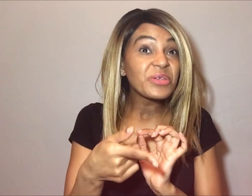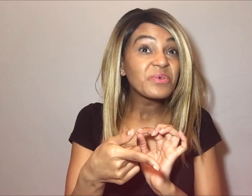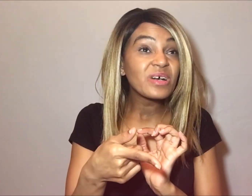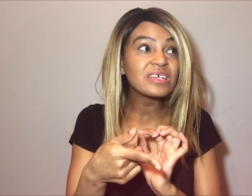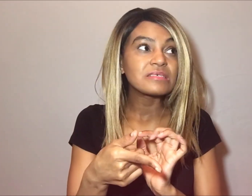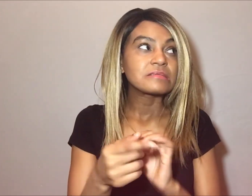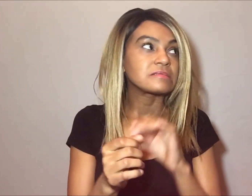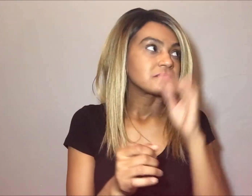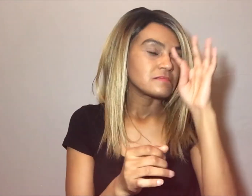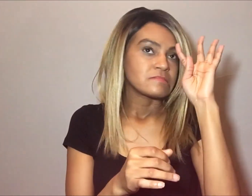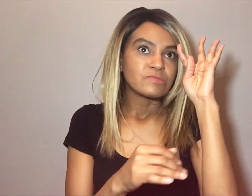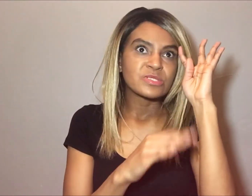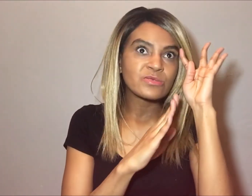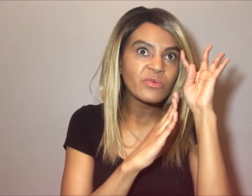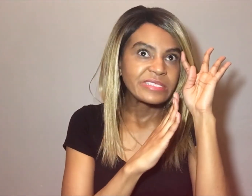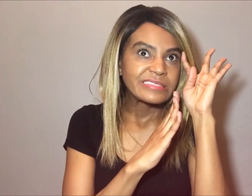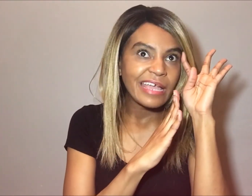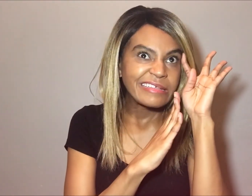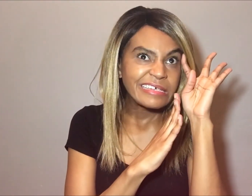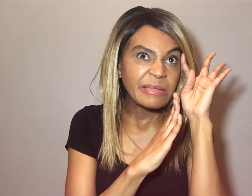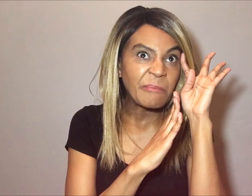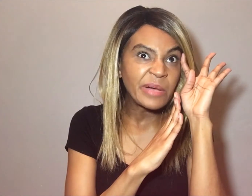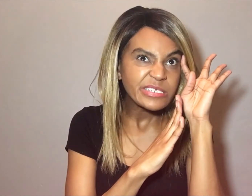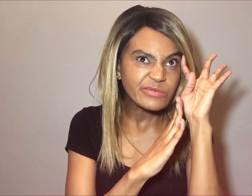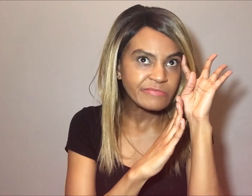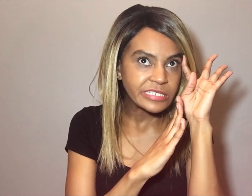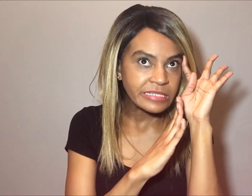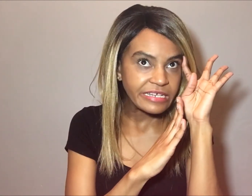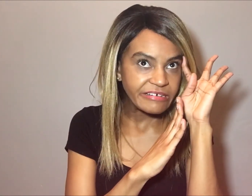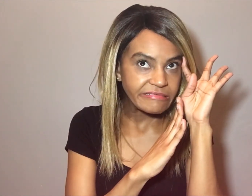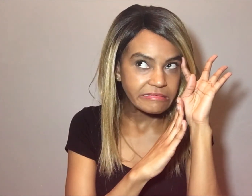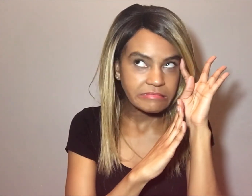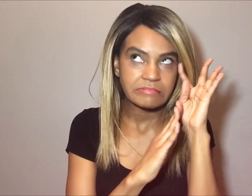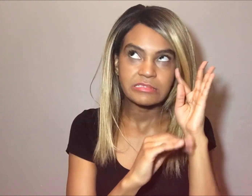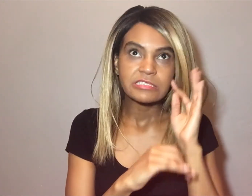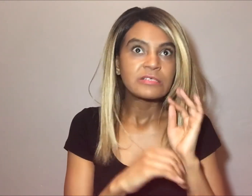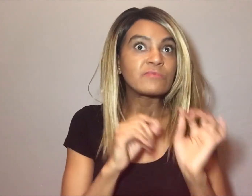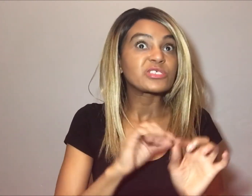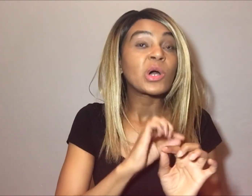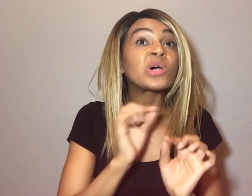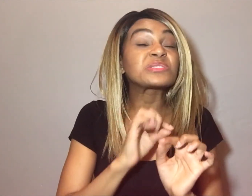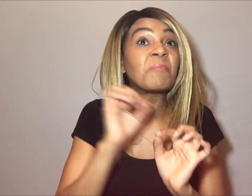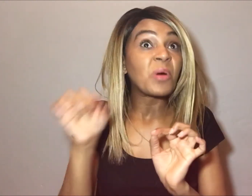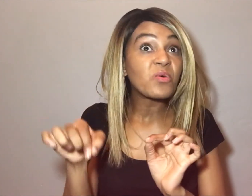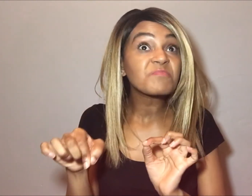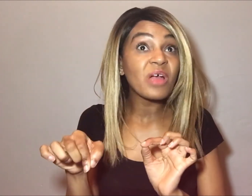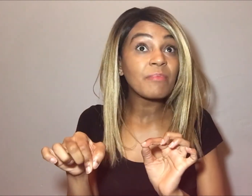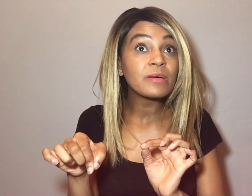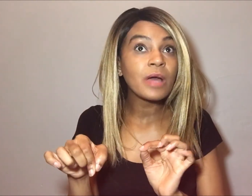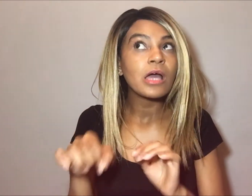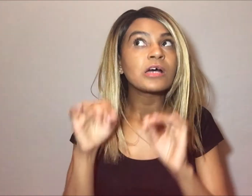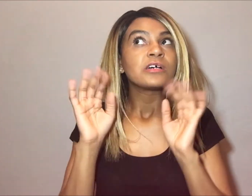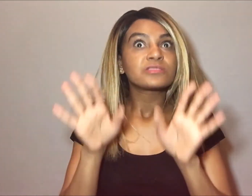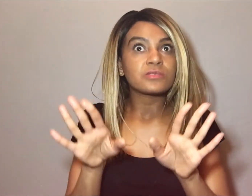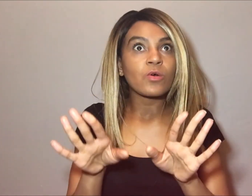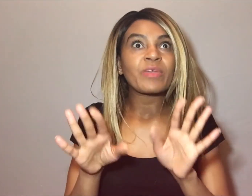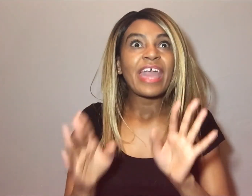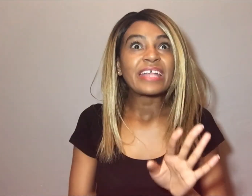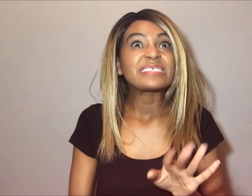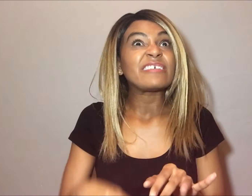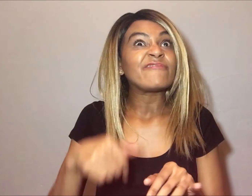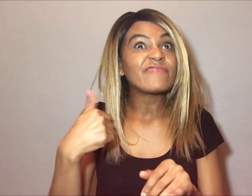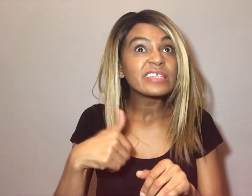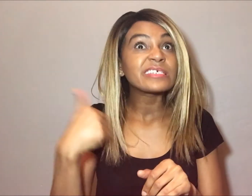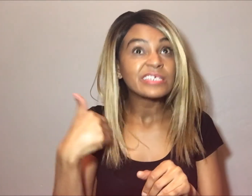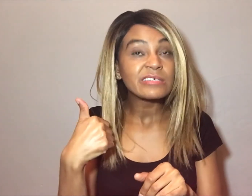before you was growing psychedelic mushrooms in there, which caused the mold problem. So,